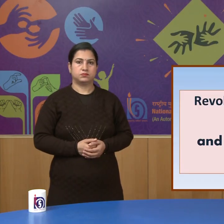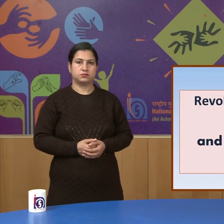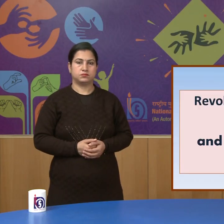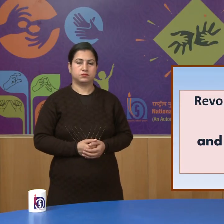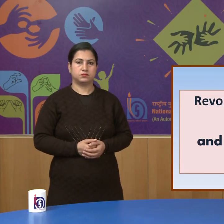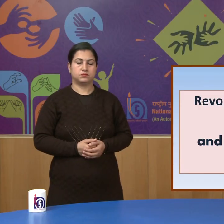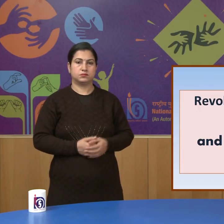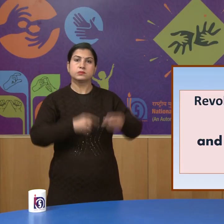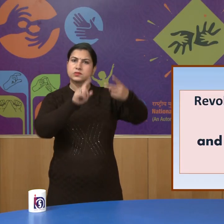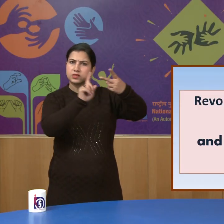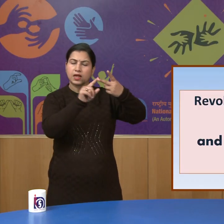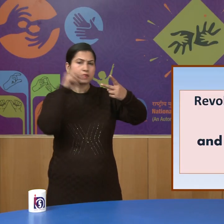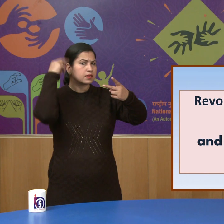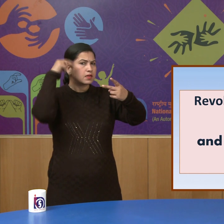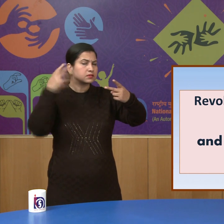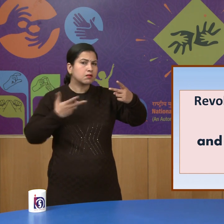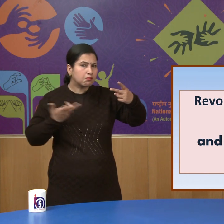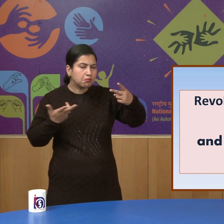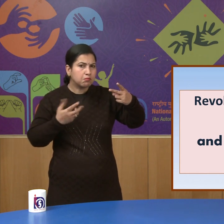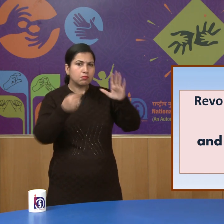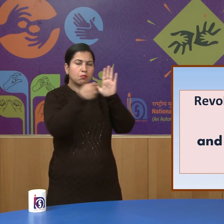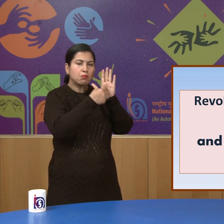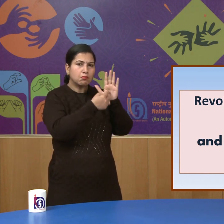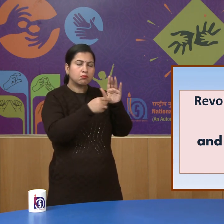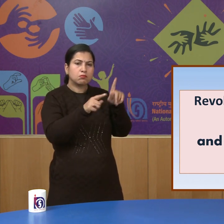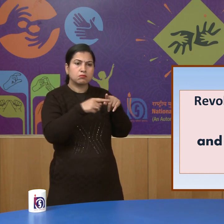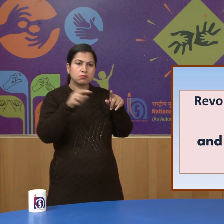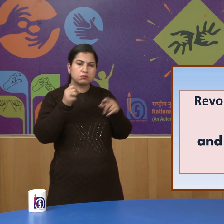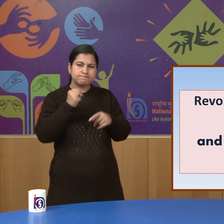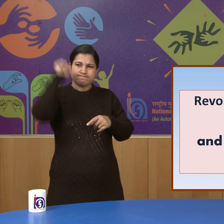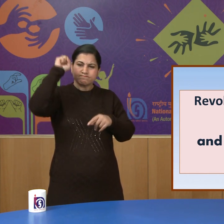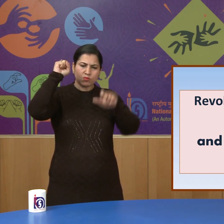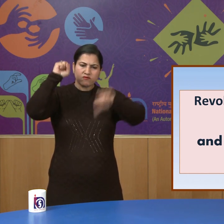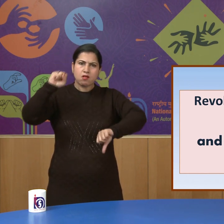the second cause of failure of this revolt was